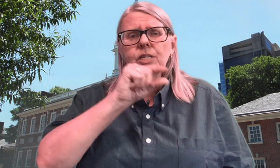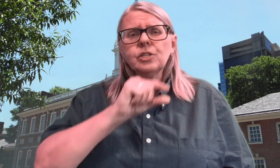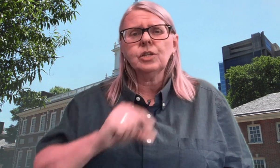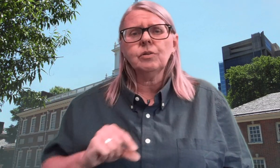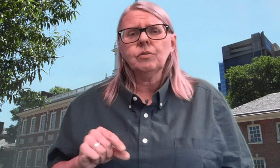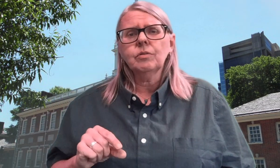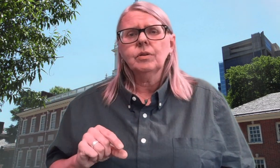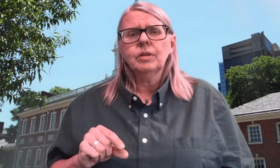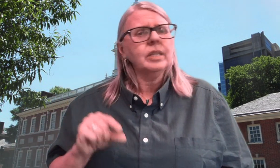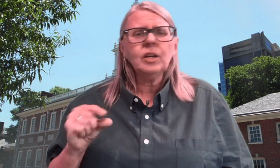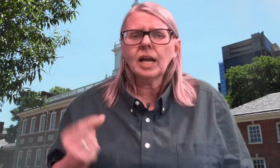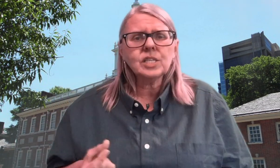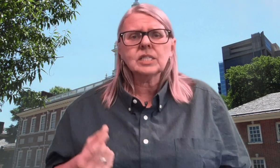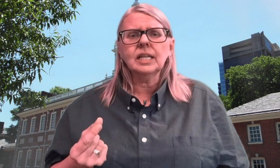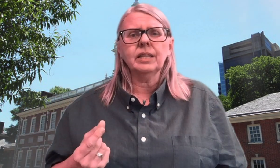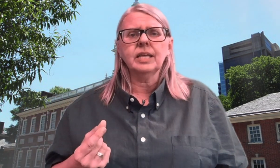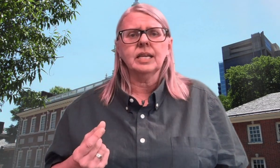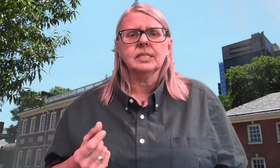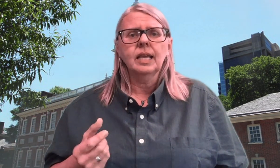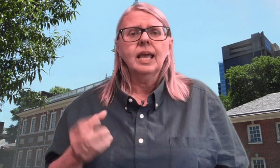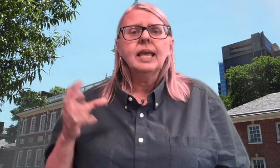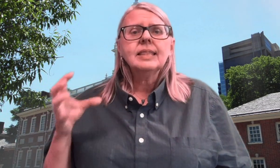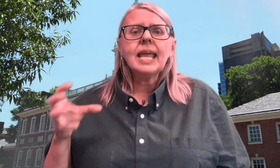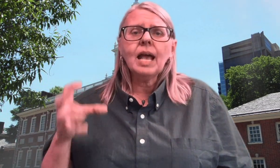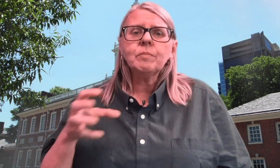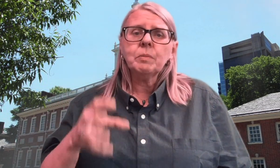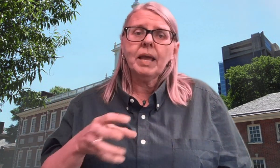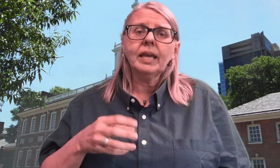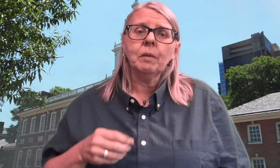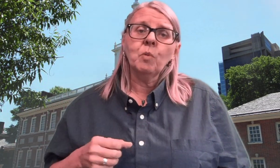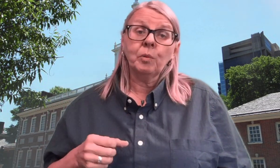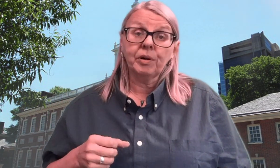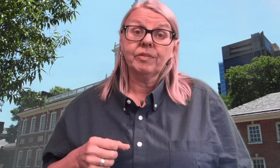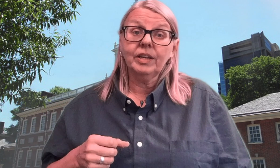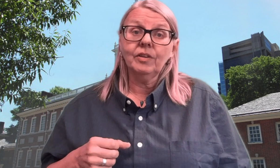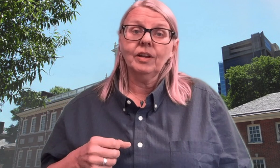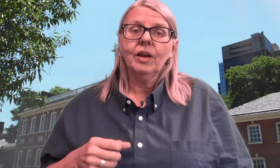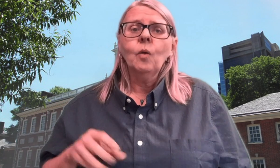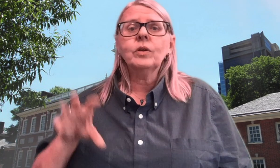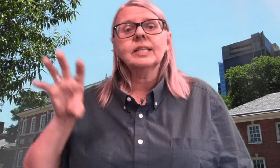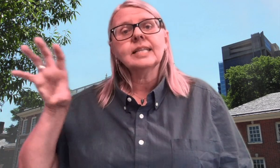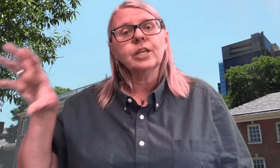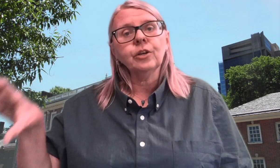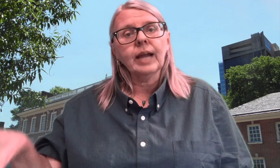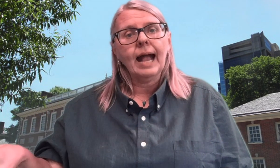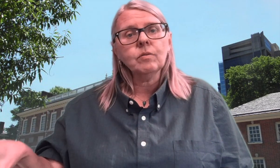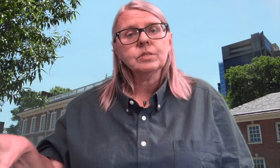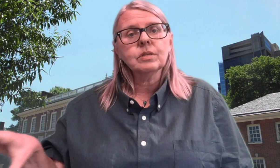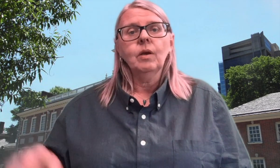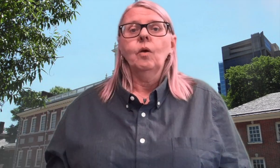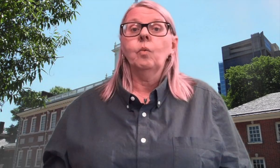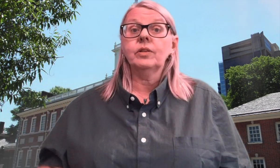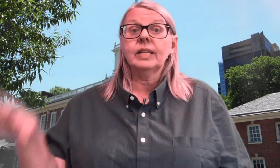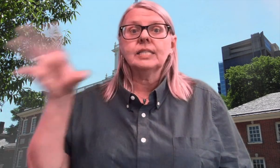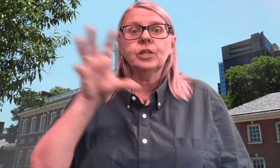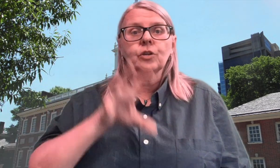you do, they're not just little things. They help to make it a more perfect union. Whether that's in your house, whether that's in your